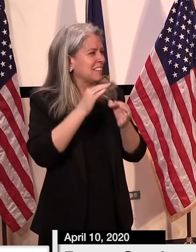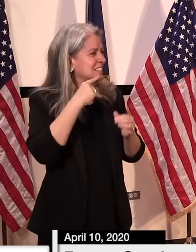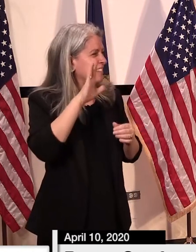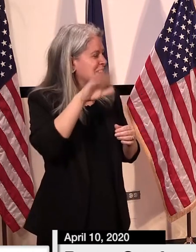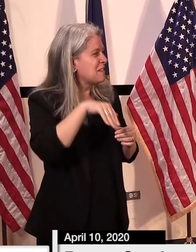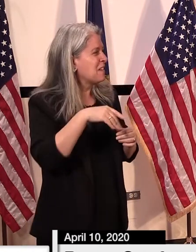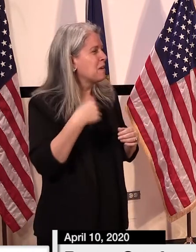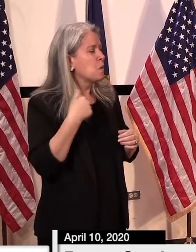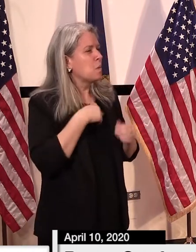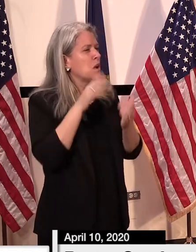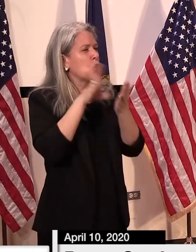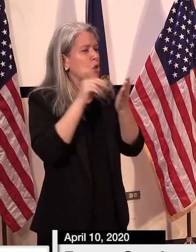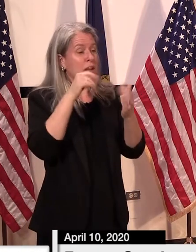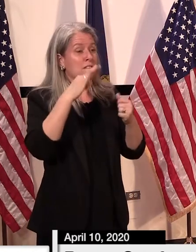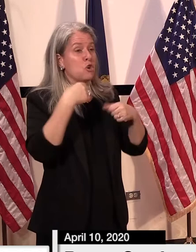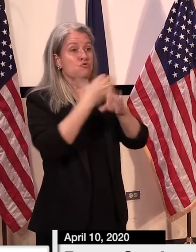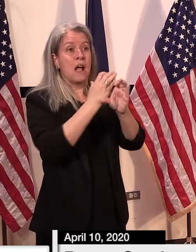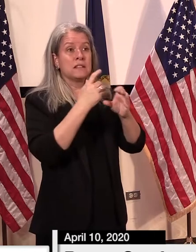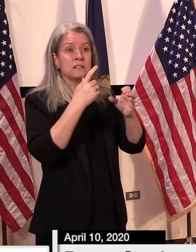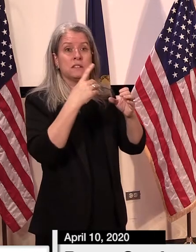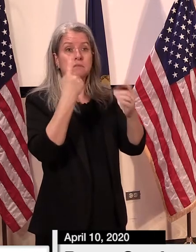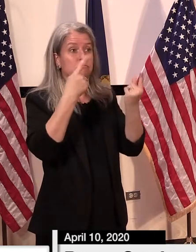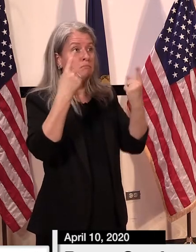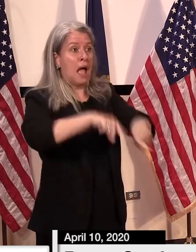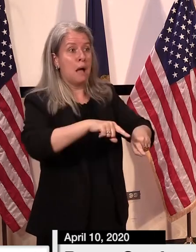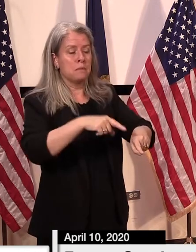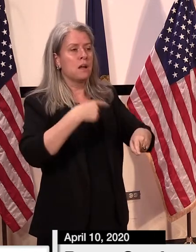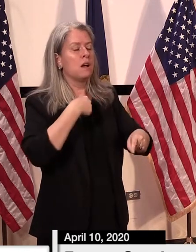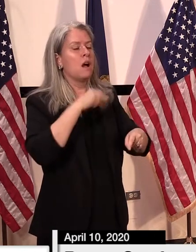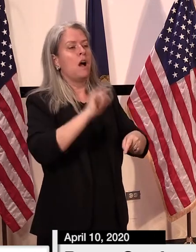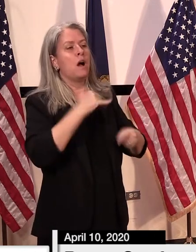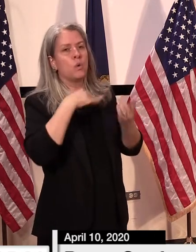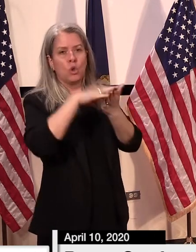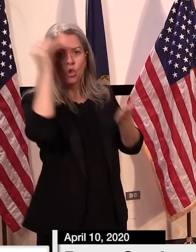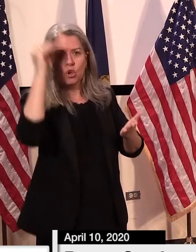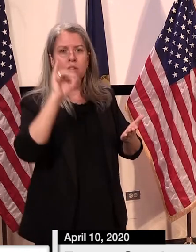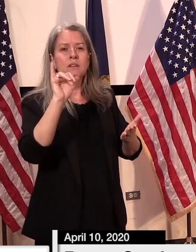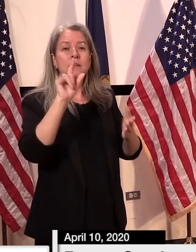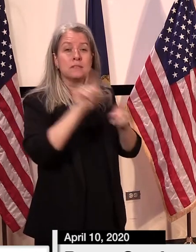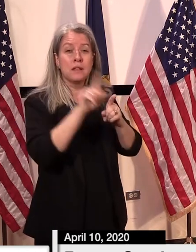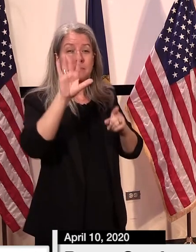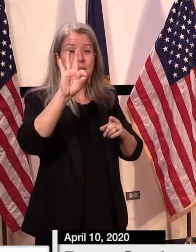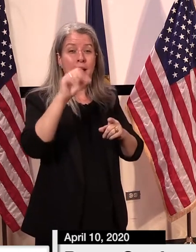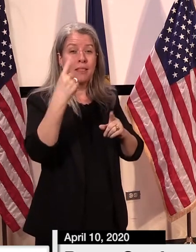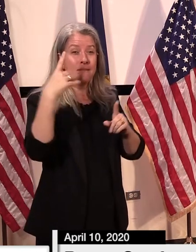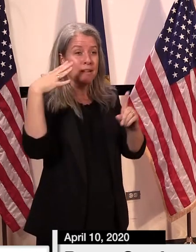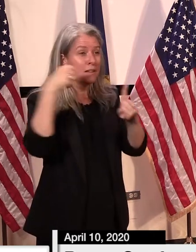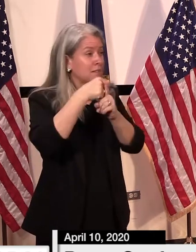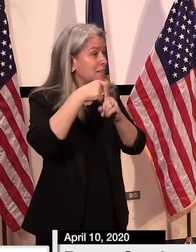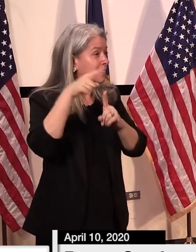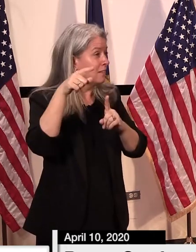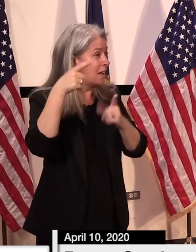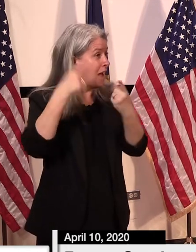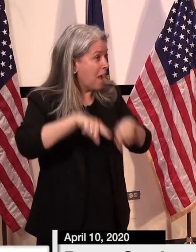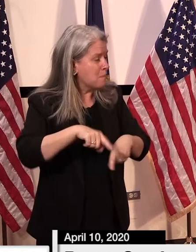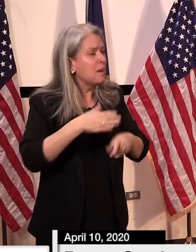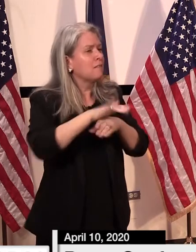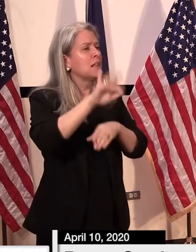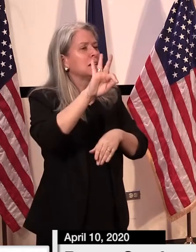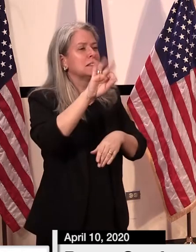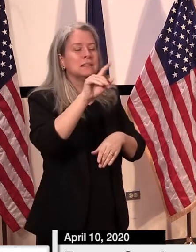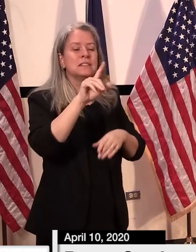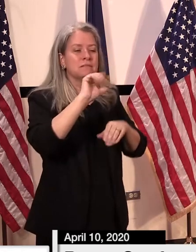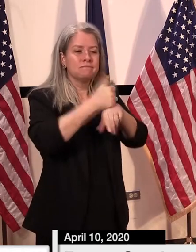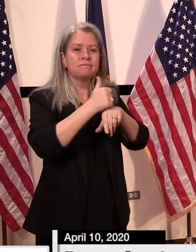from any crisis we've experienced and after 9 11 we brought the tsa increased